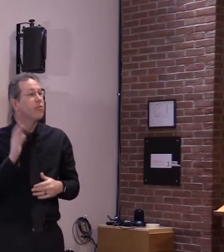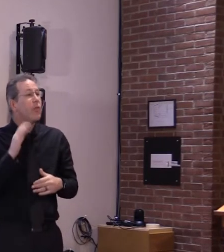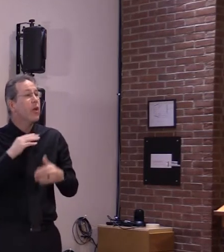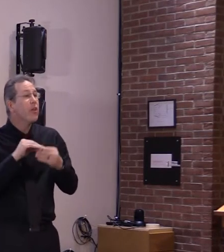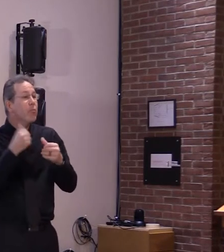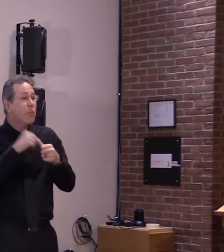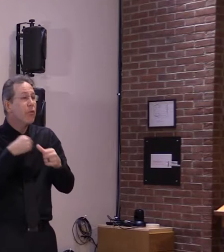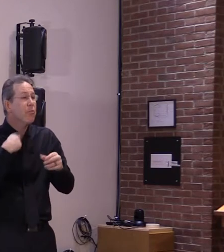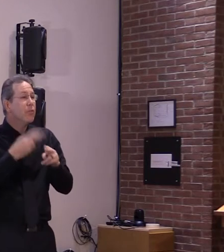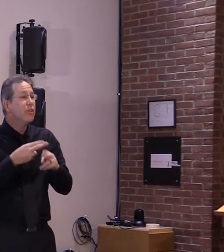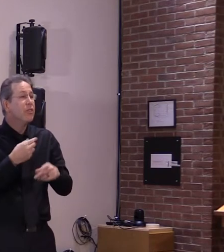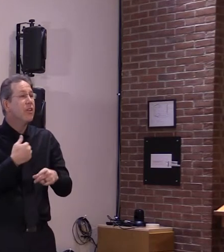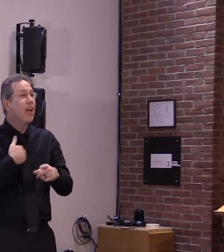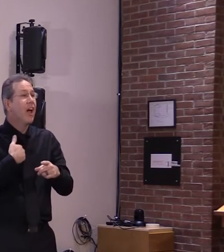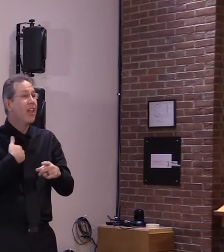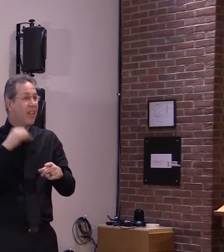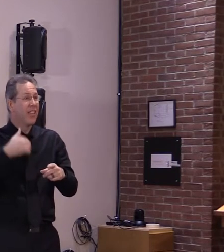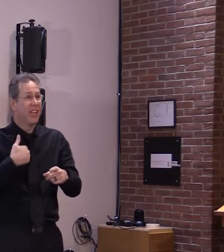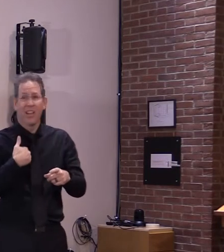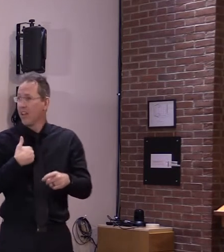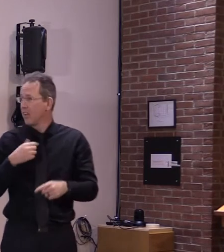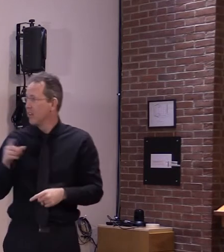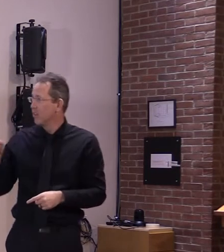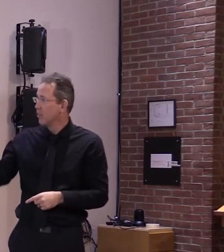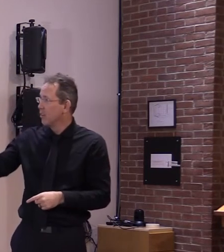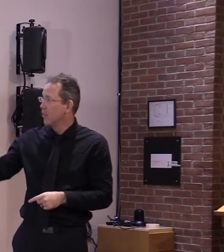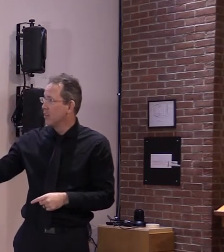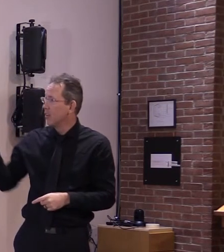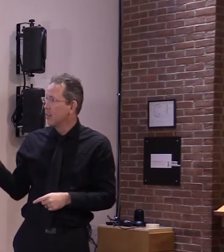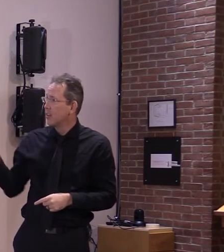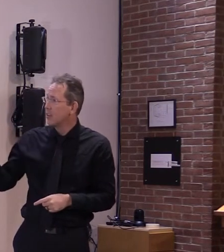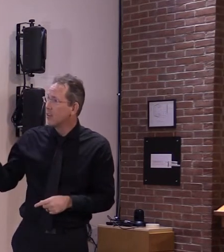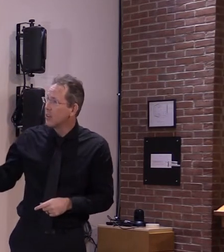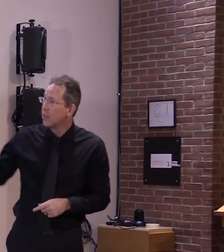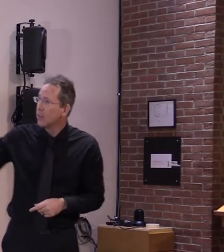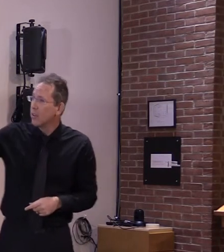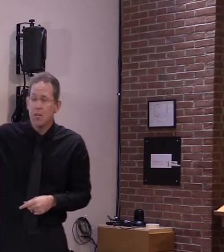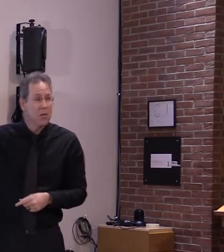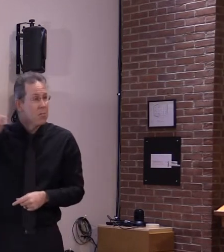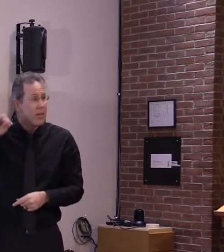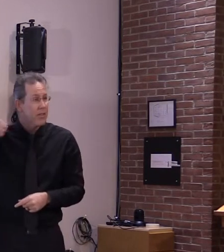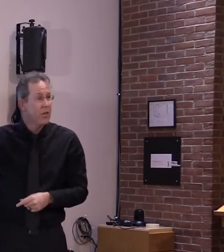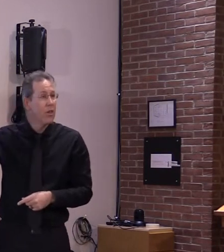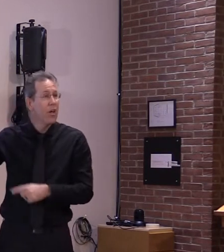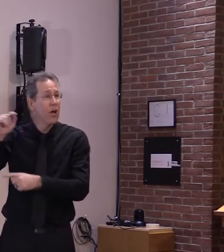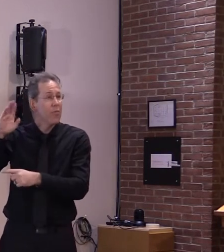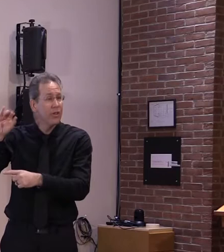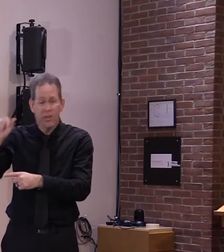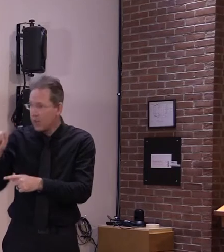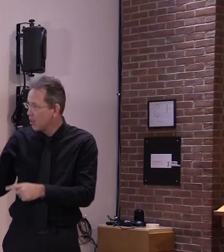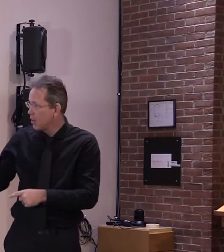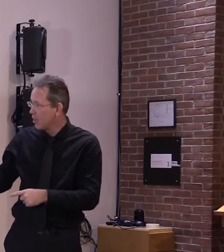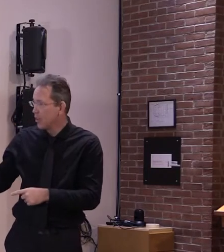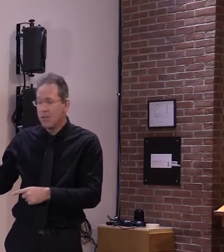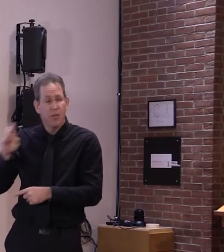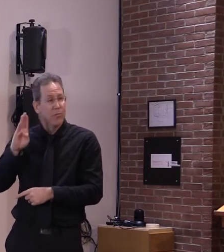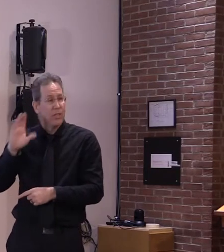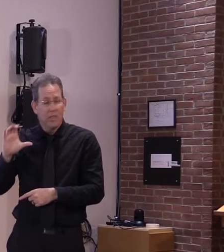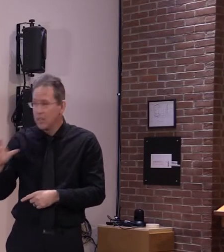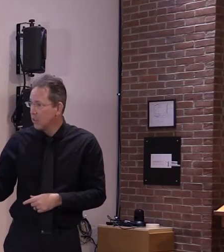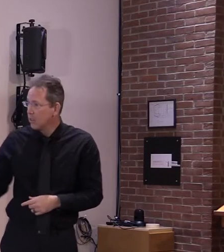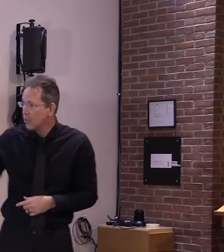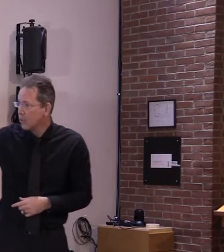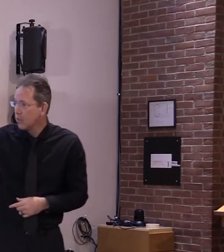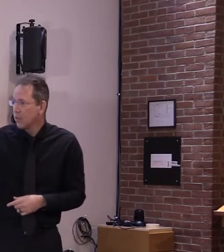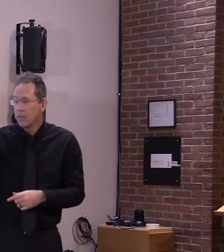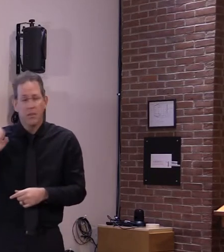that they experienced a significant surge in cases during this period giving us greater confidence that we are likely